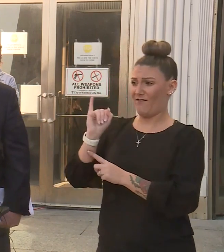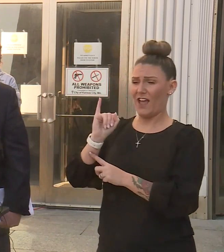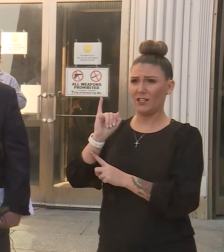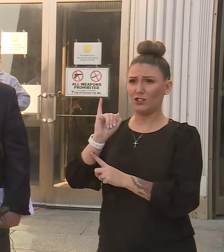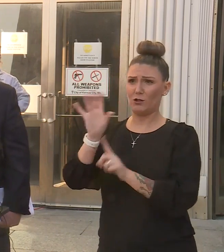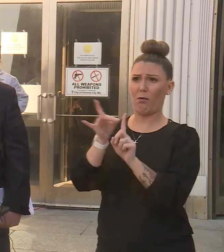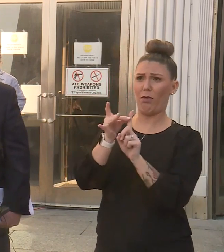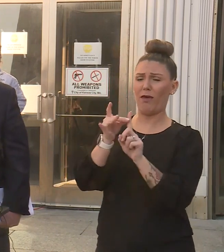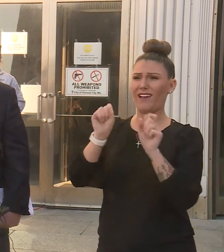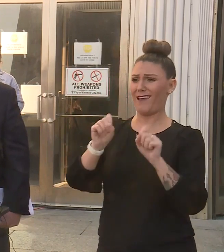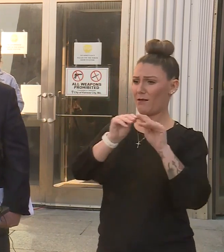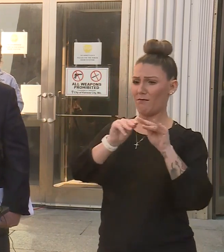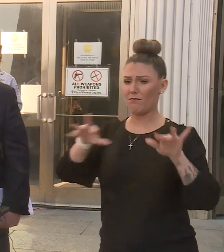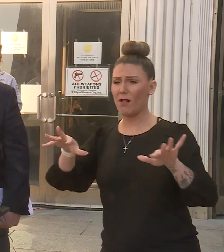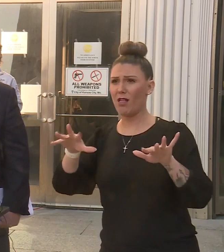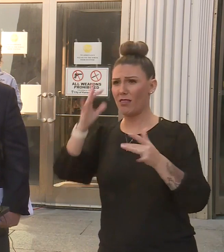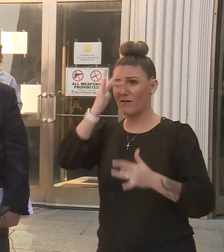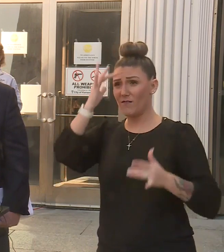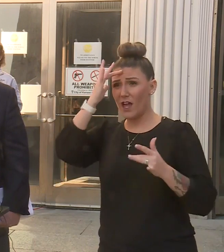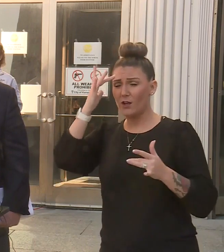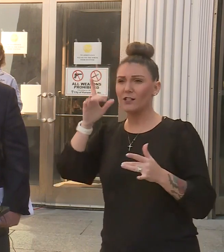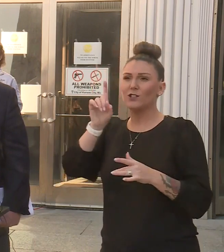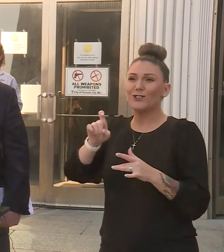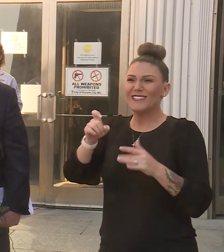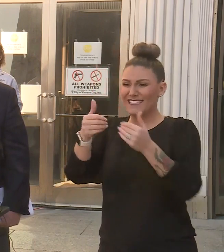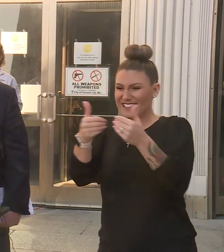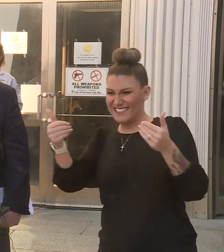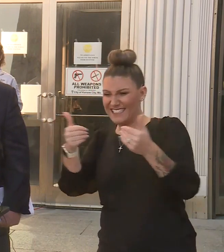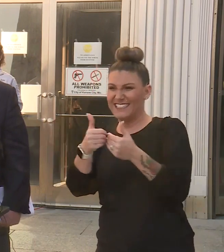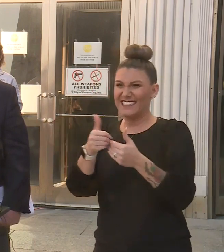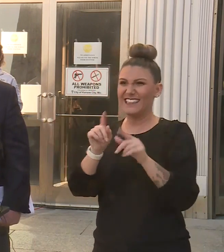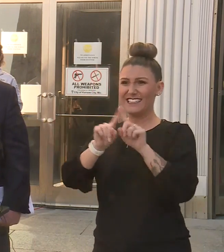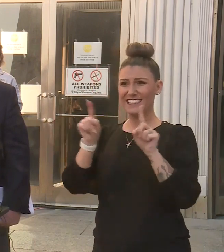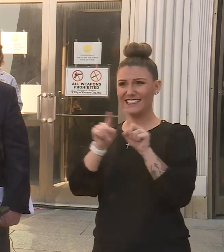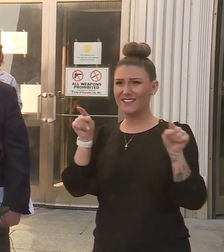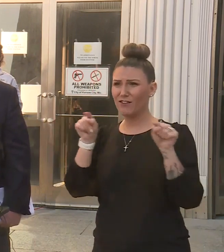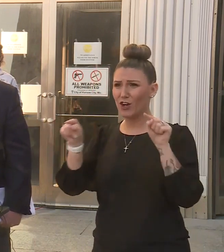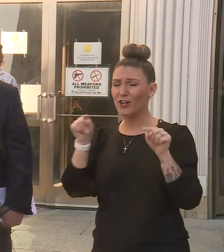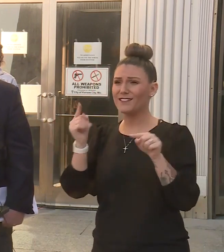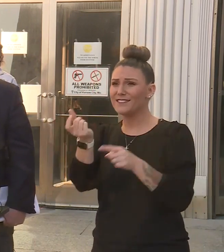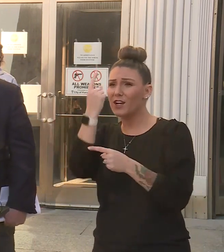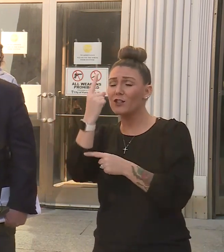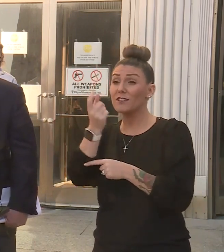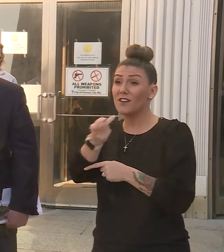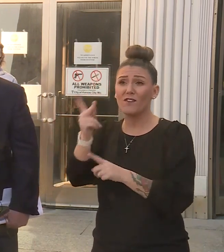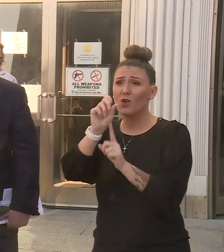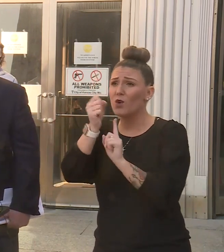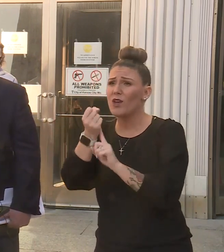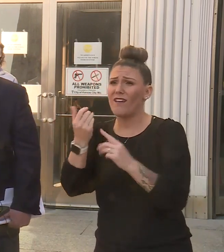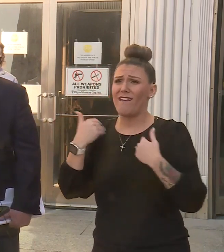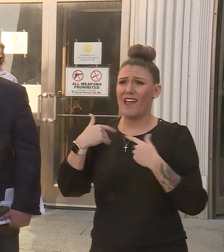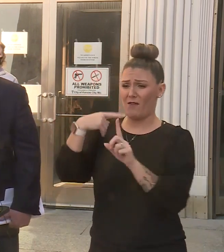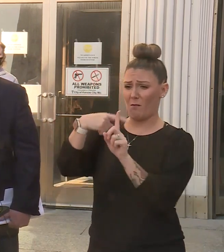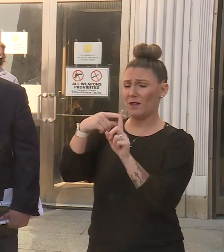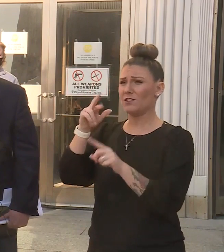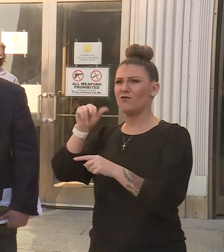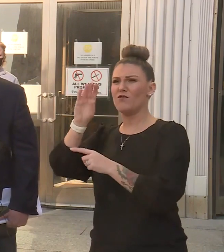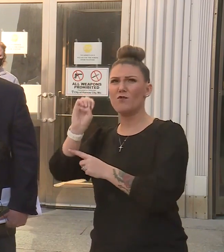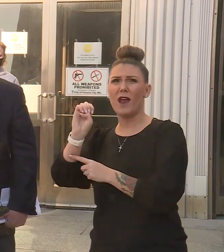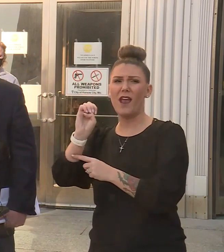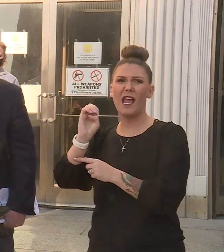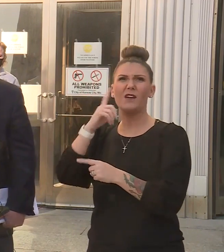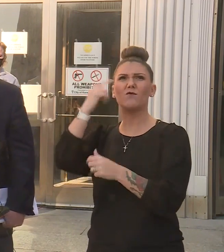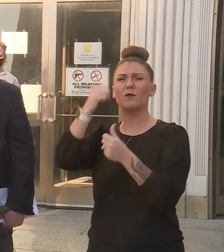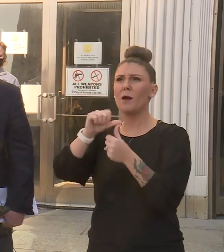the virus. So we've got to make some distinctions and understand. In some cases, we had a positivity rate. I remember